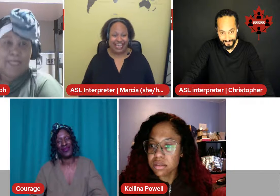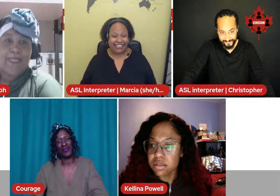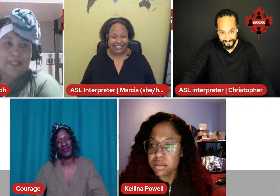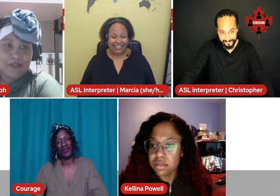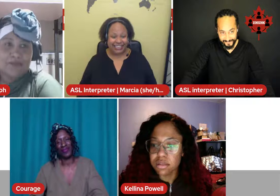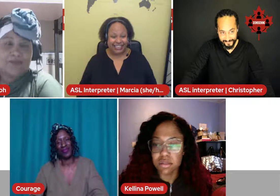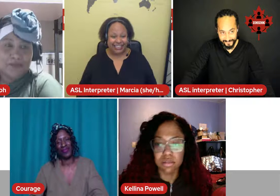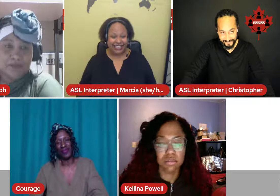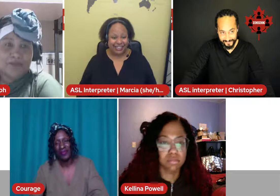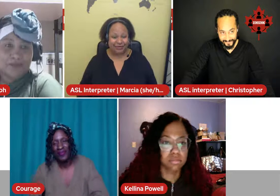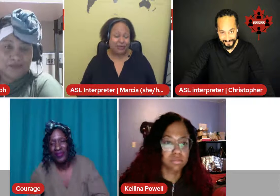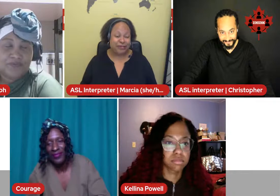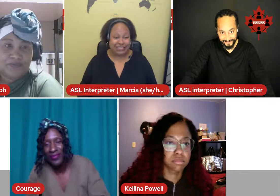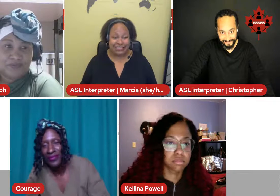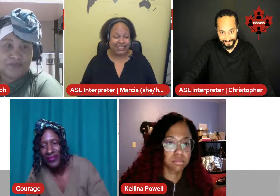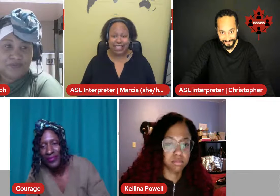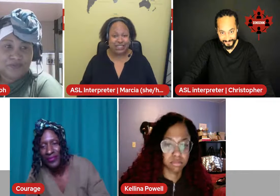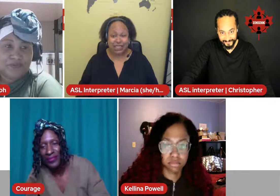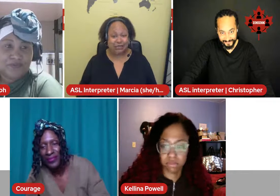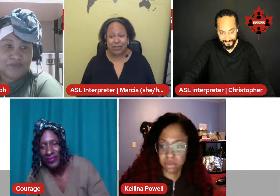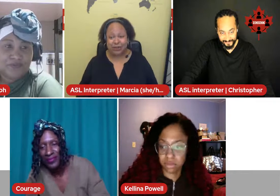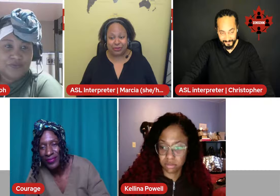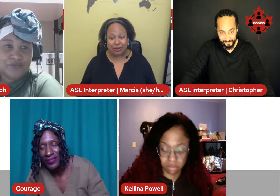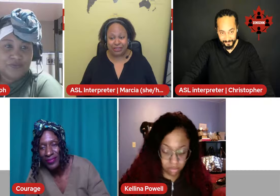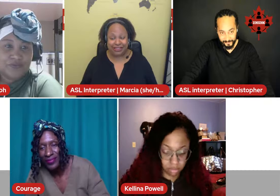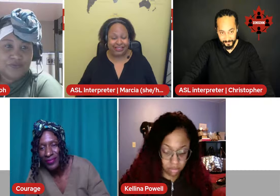that. Being resistant to change doesn't make you a good person.